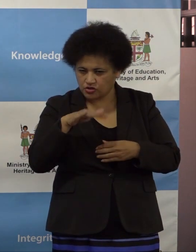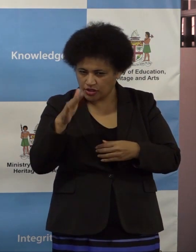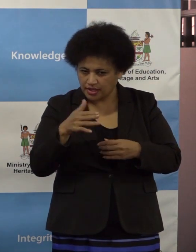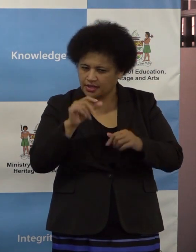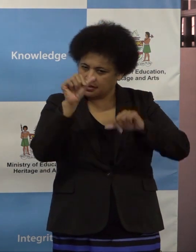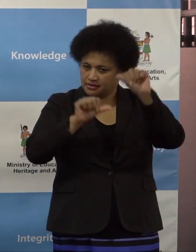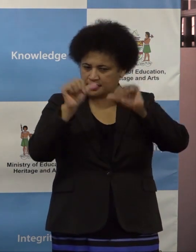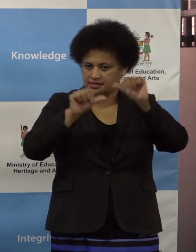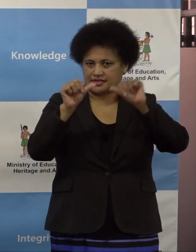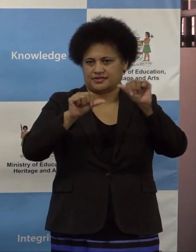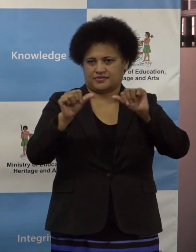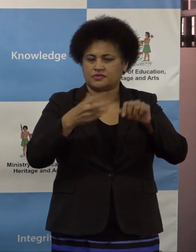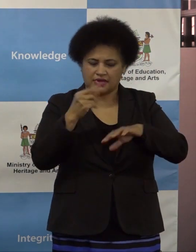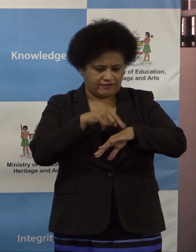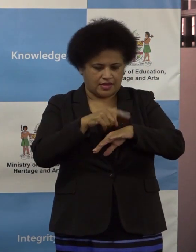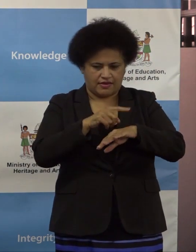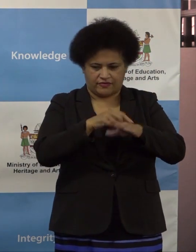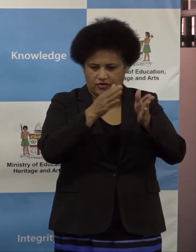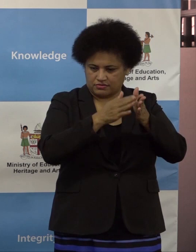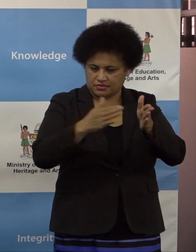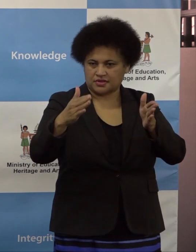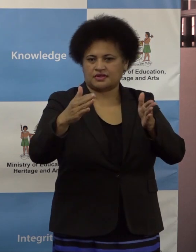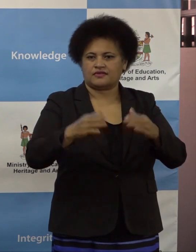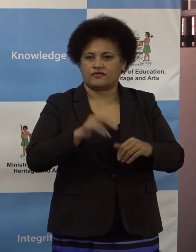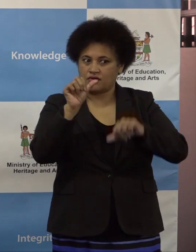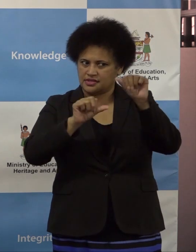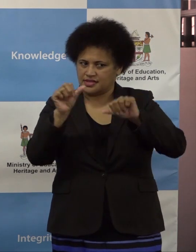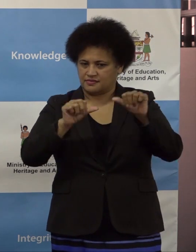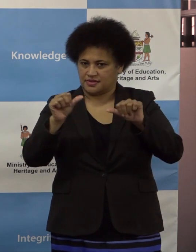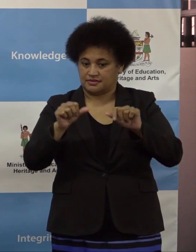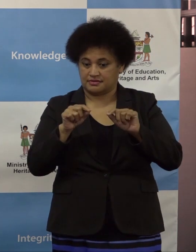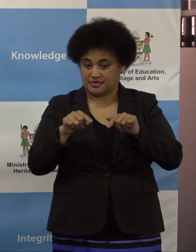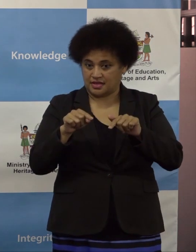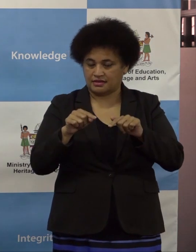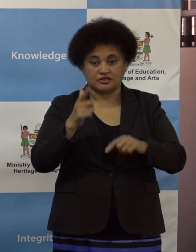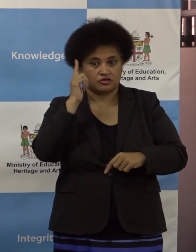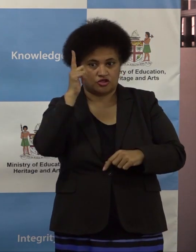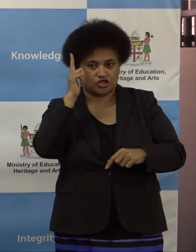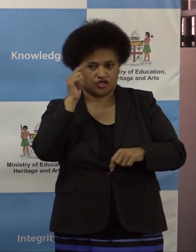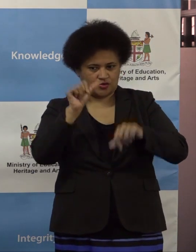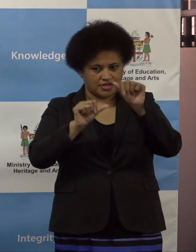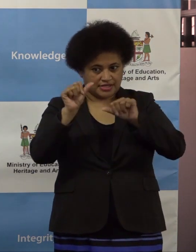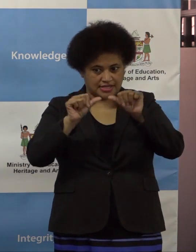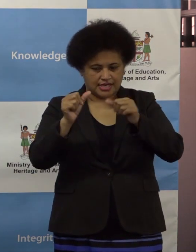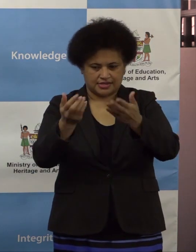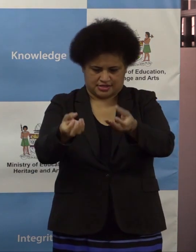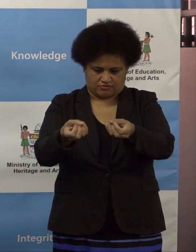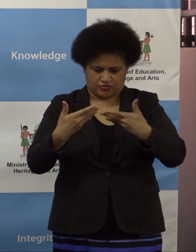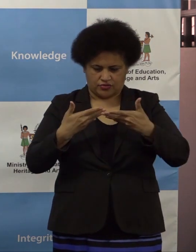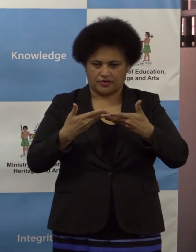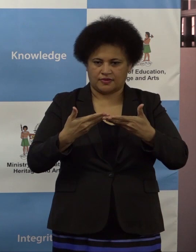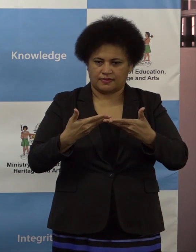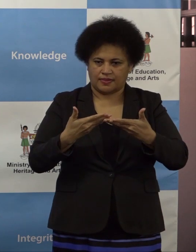assessment period that we have allocated. And this is where the teachers will assess and they will come back to the ministry.